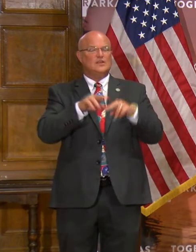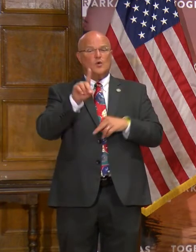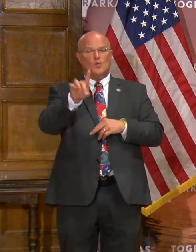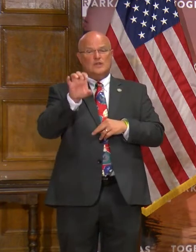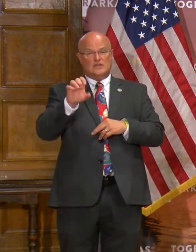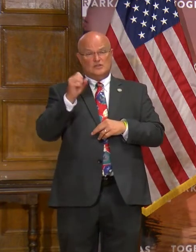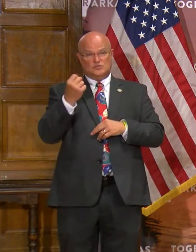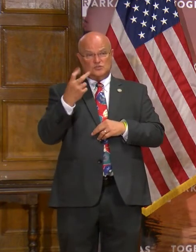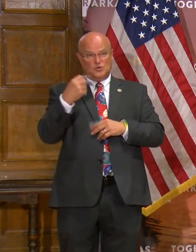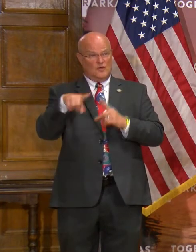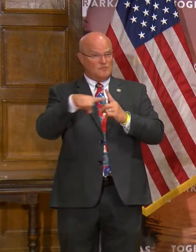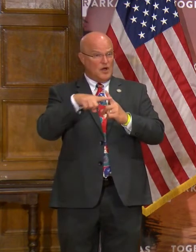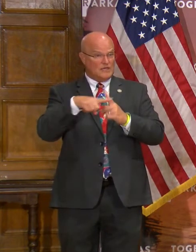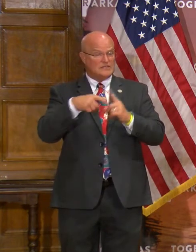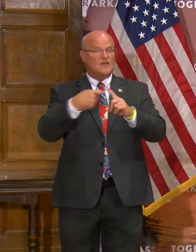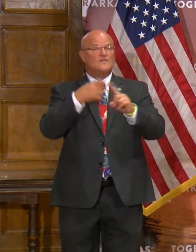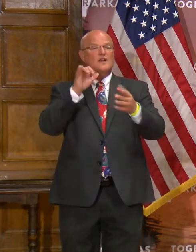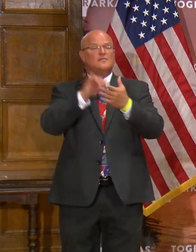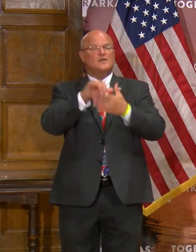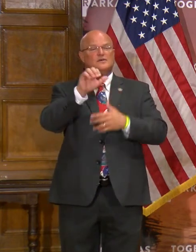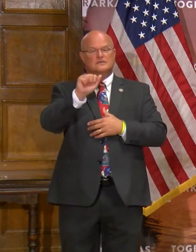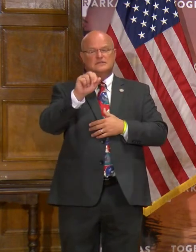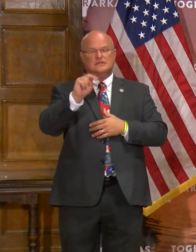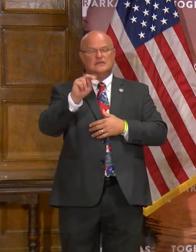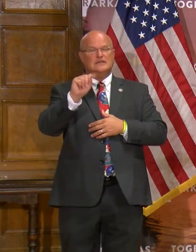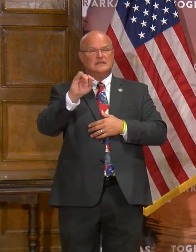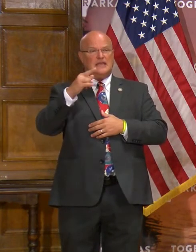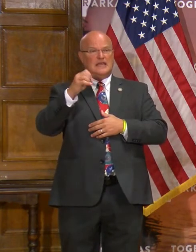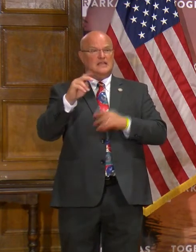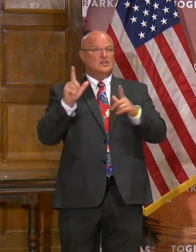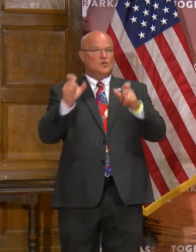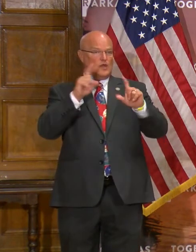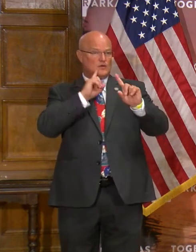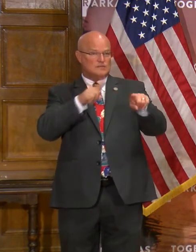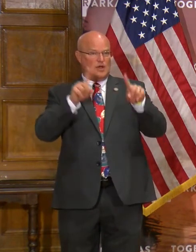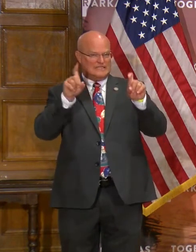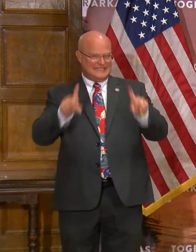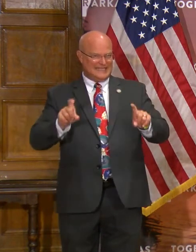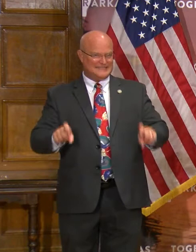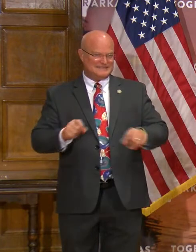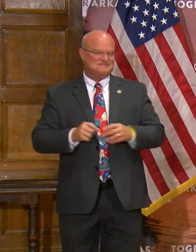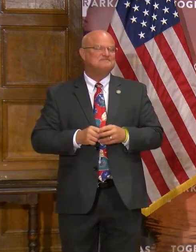positives out of those antigen quick response tests.